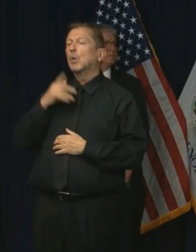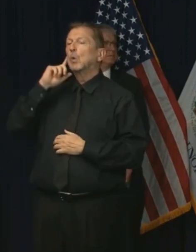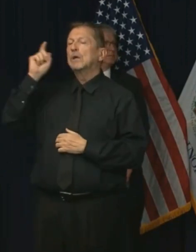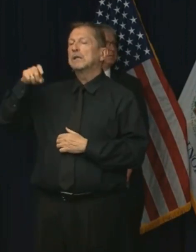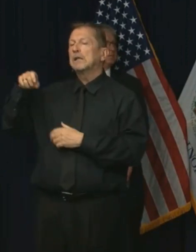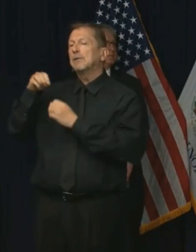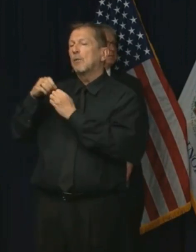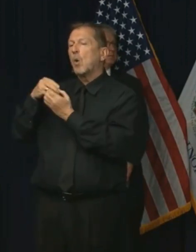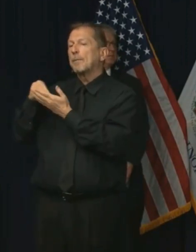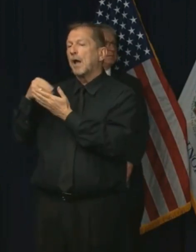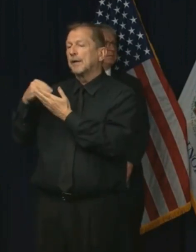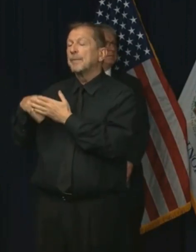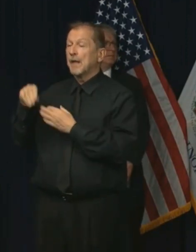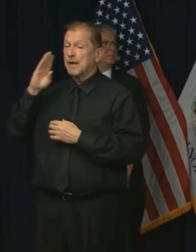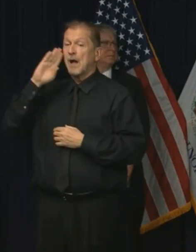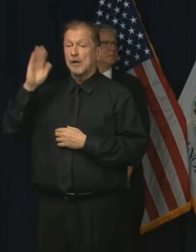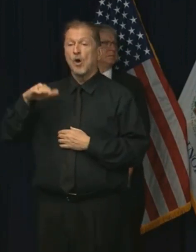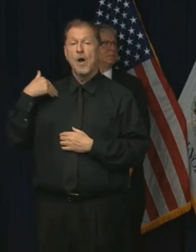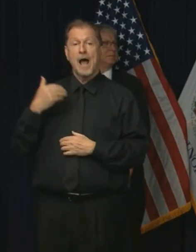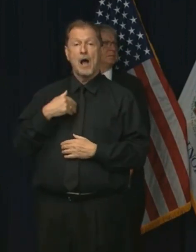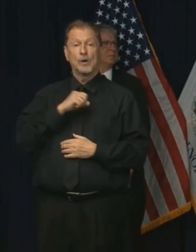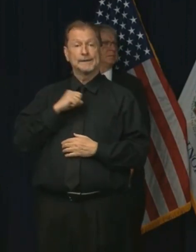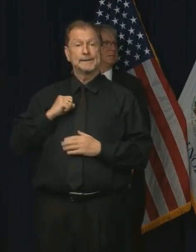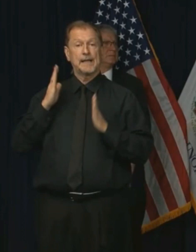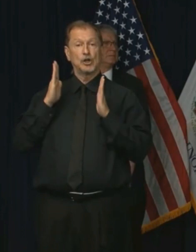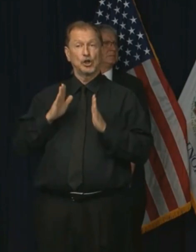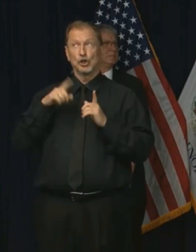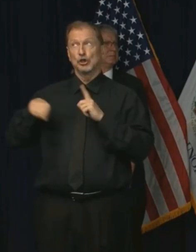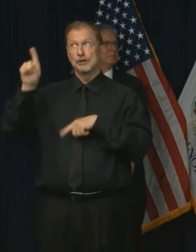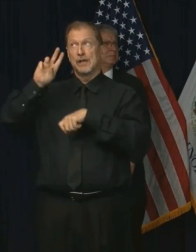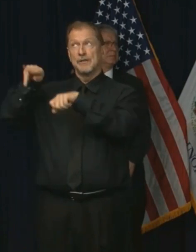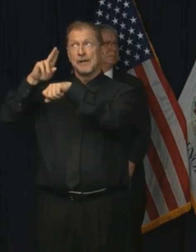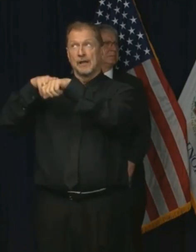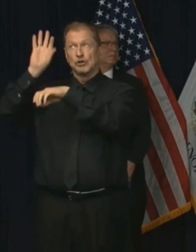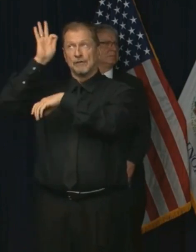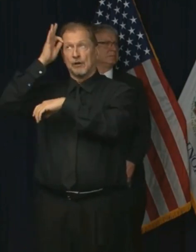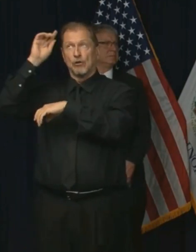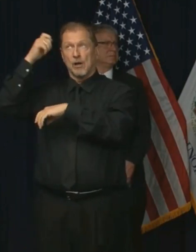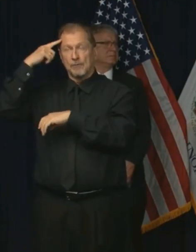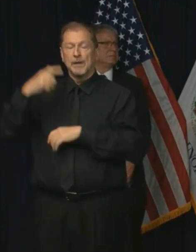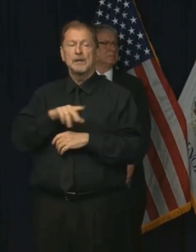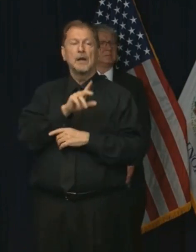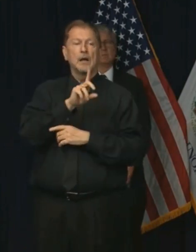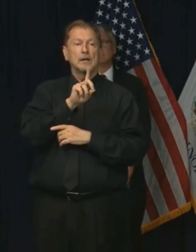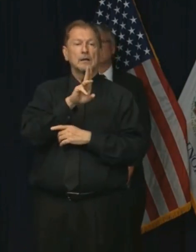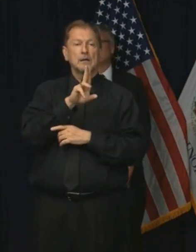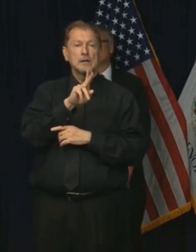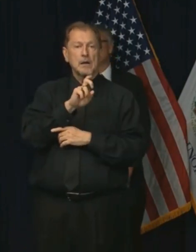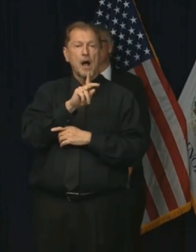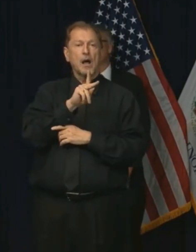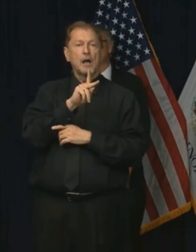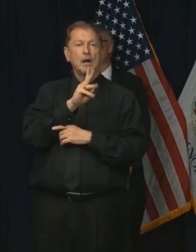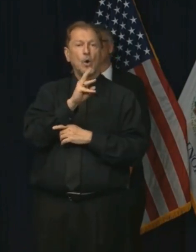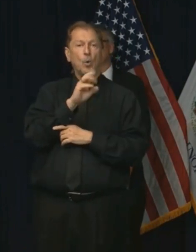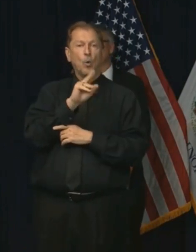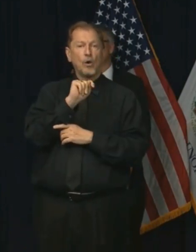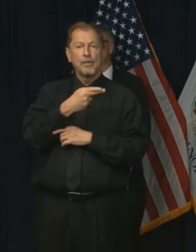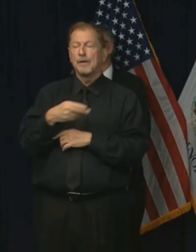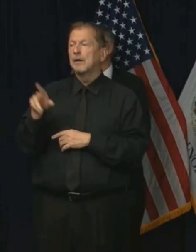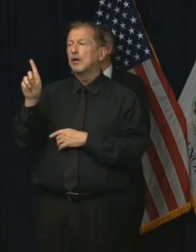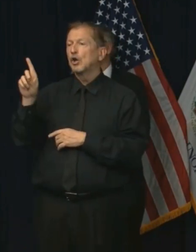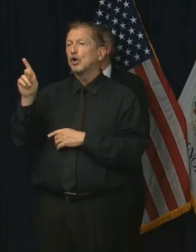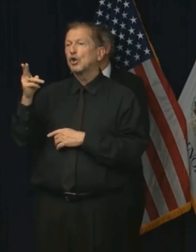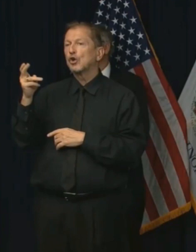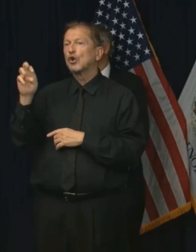I know that Senator Durbin, Senator Duckworth and the entire congressional delegation is concerned to make sure that we're able to meet our